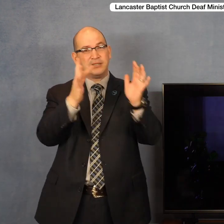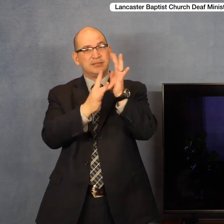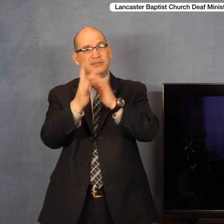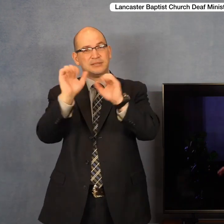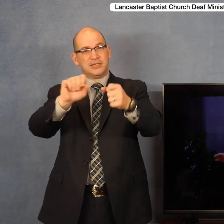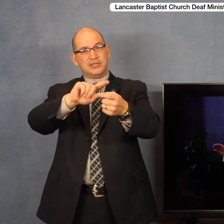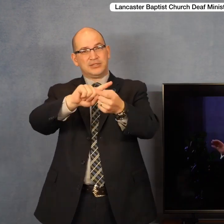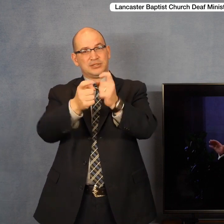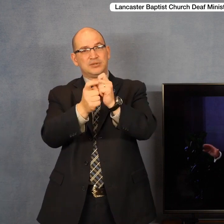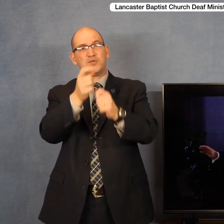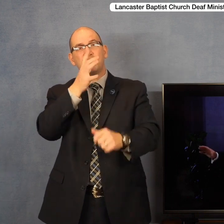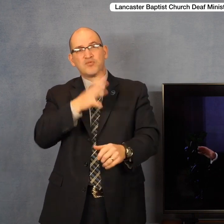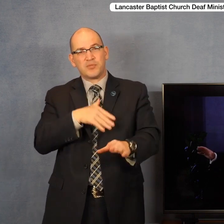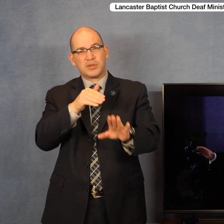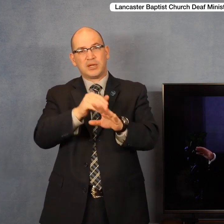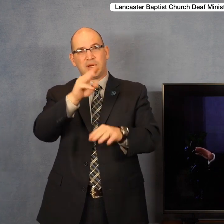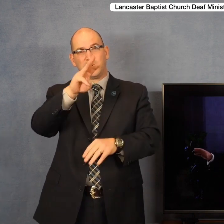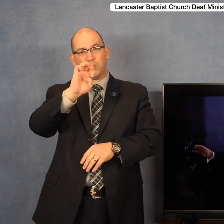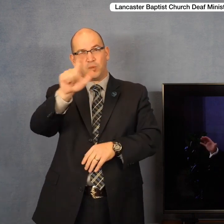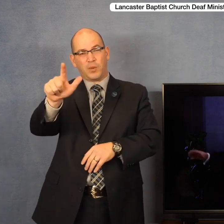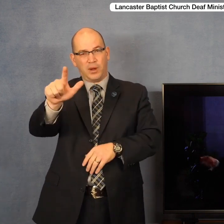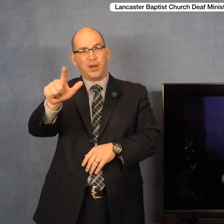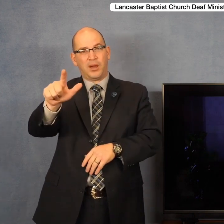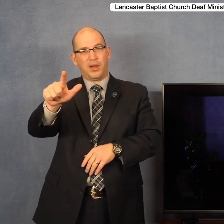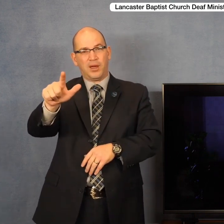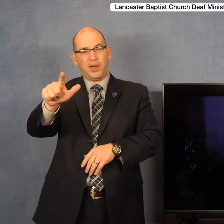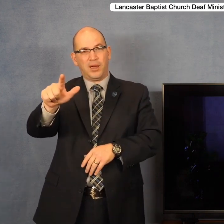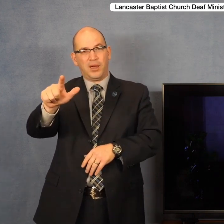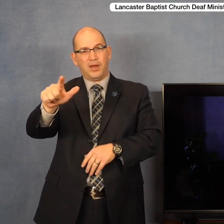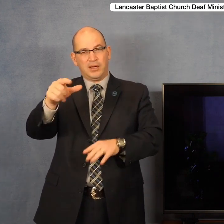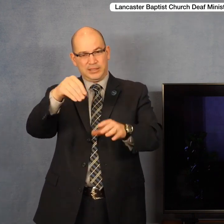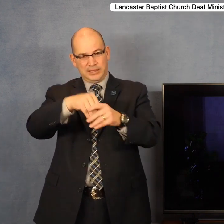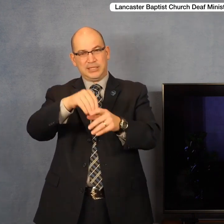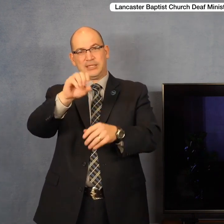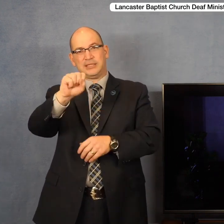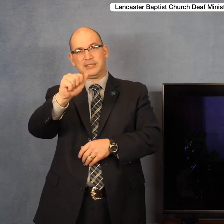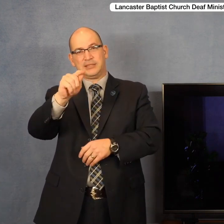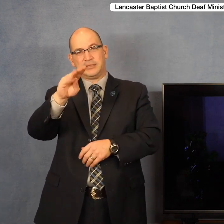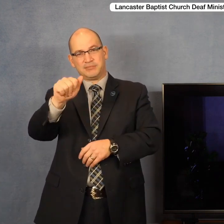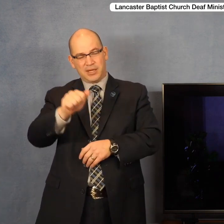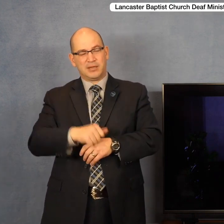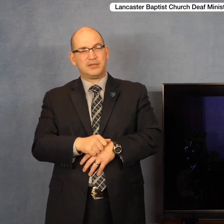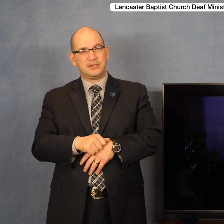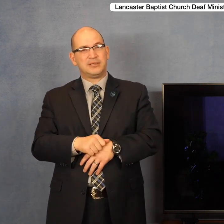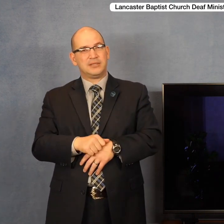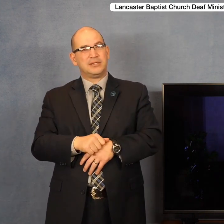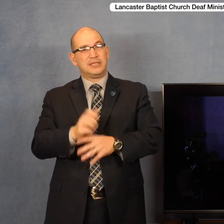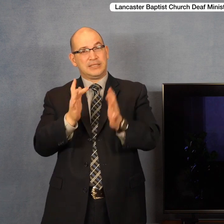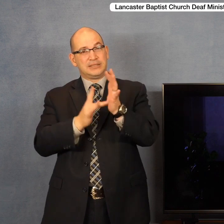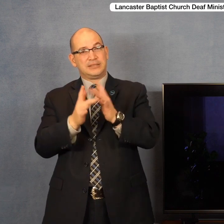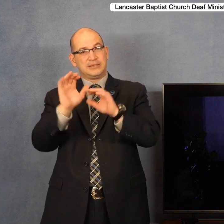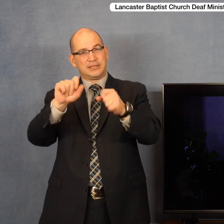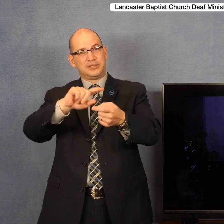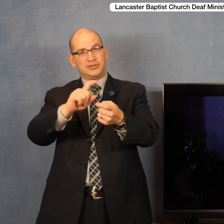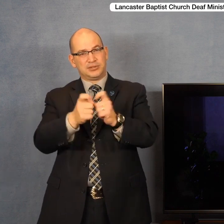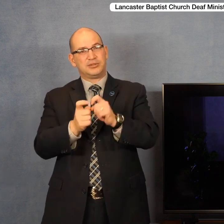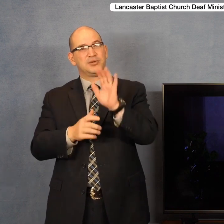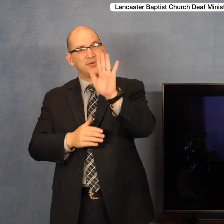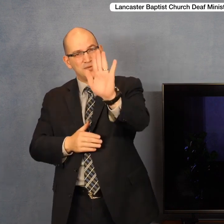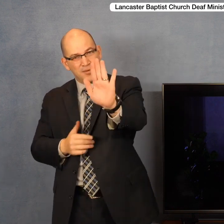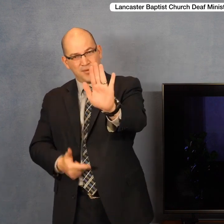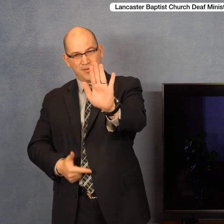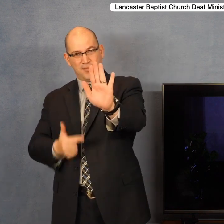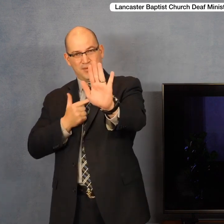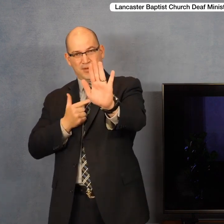could touch this maniac and change his life. And only Jesus can change our lives. Only